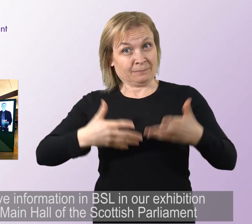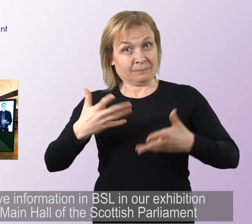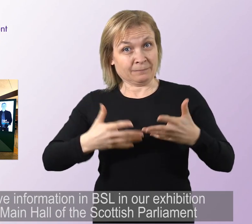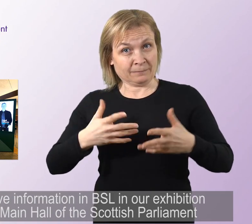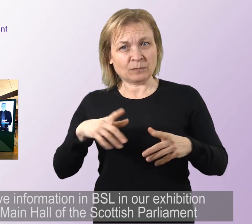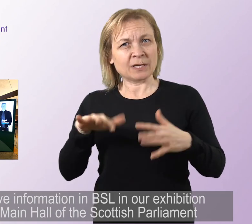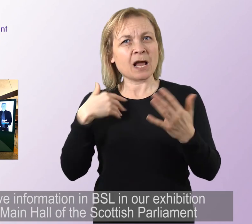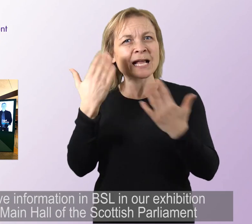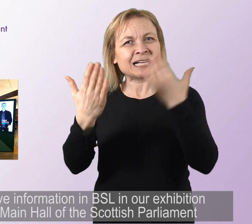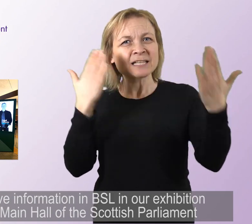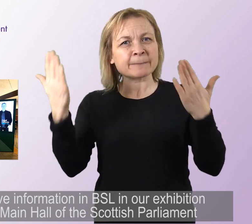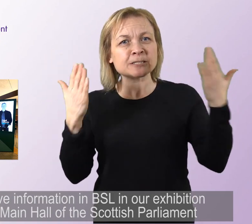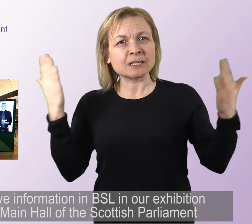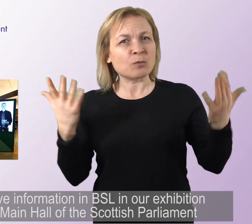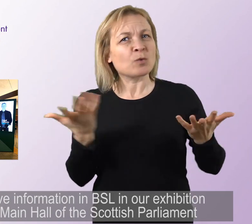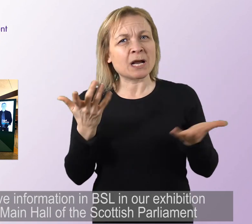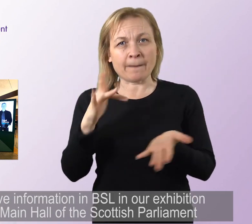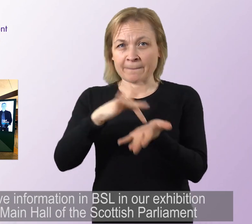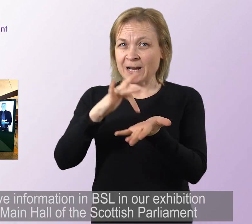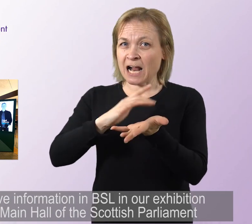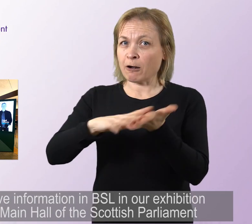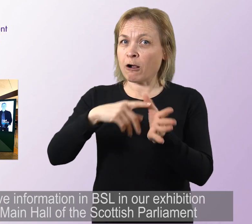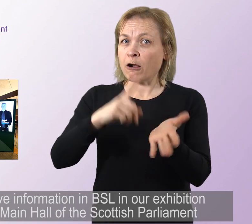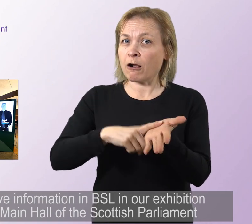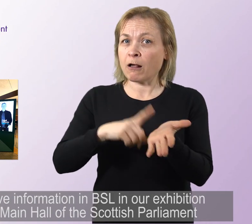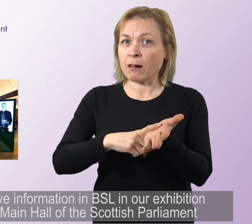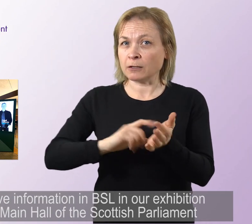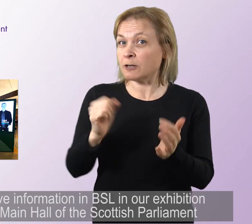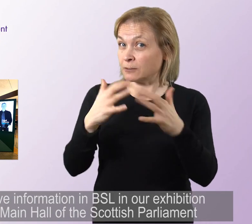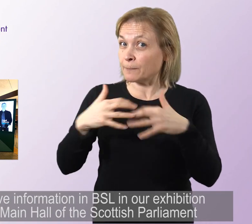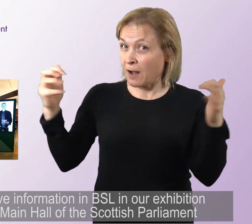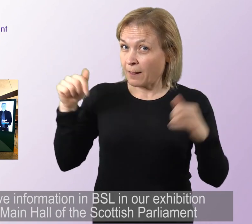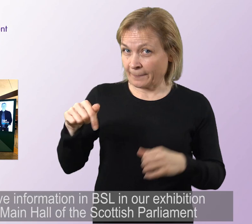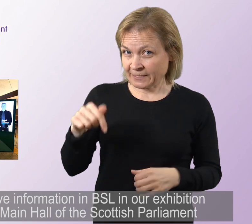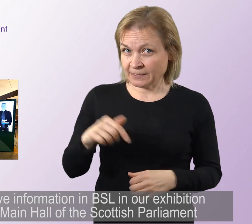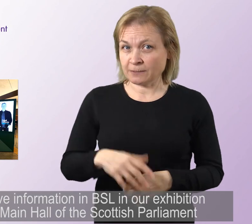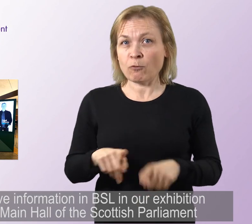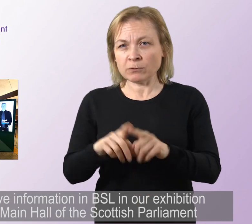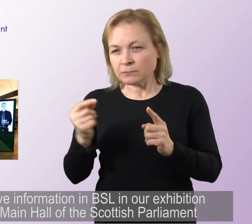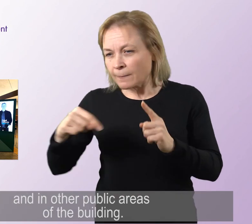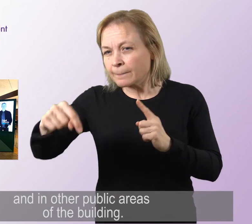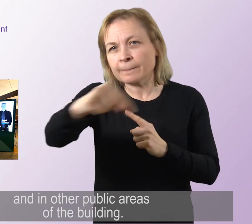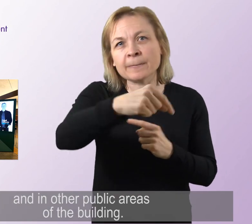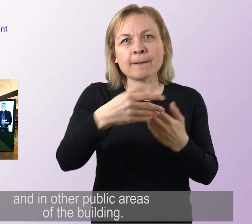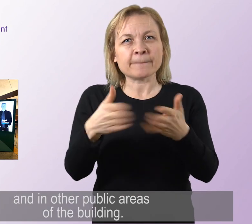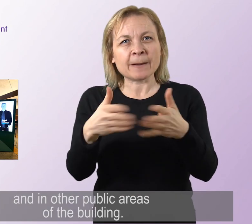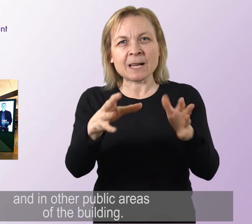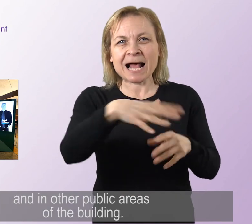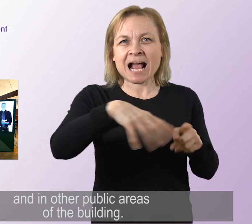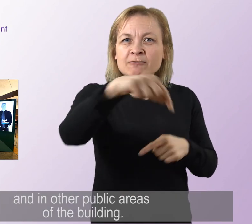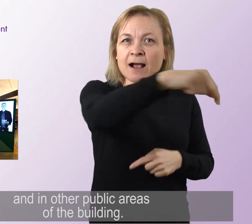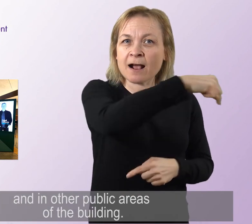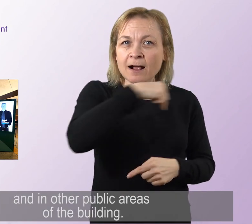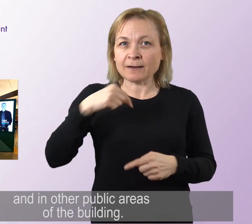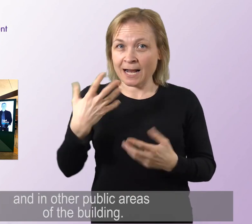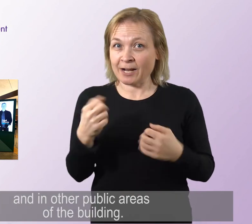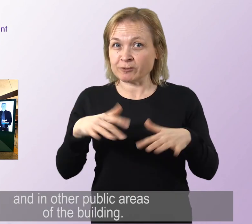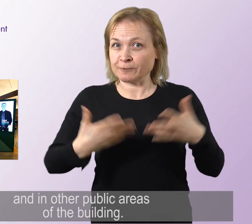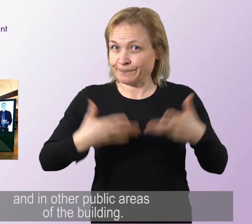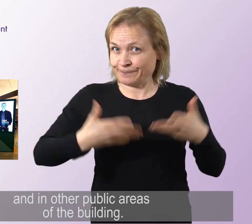We have information in BSL in our exhibition in the main hall of the Scottish Parliament and in other public areas